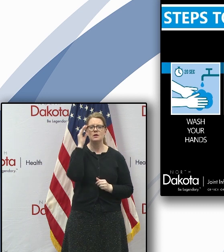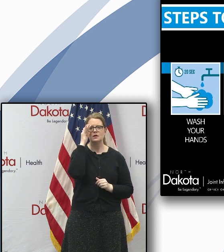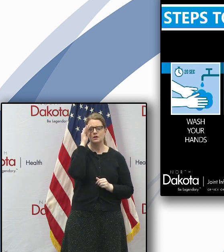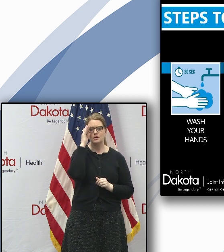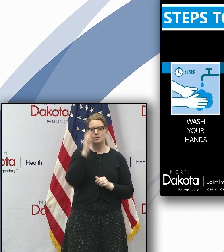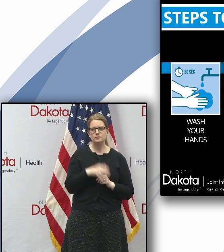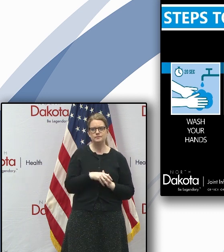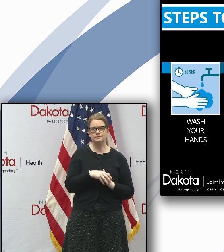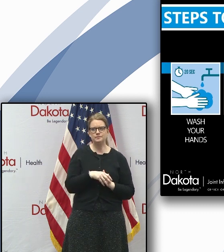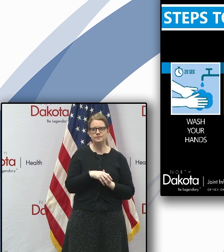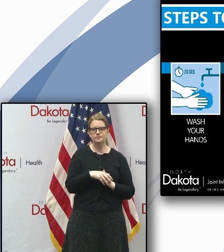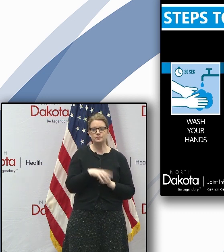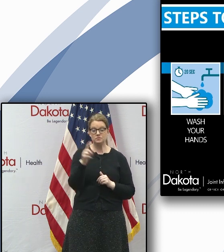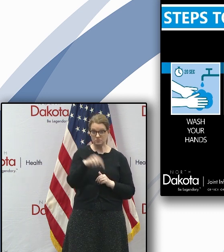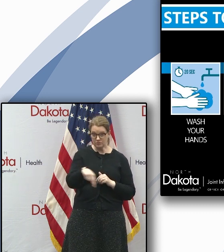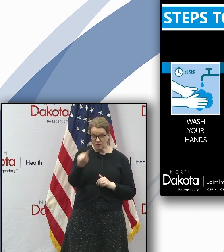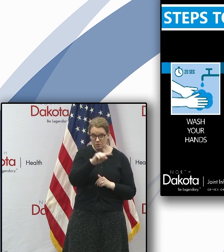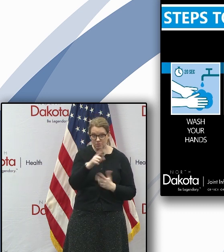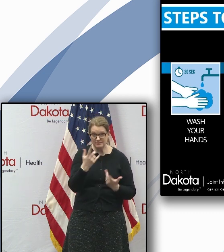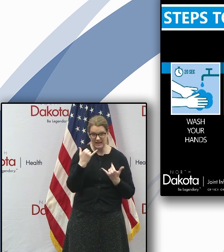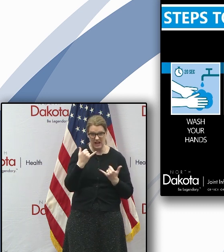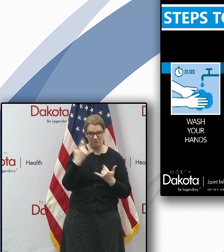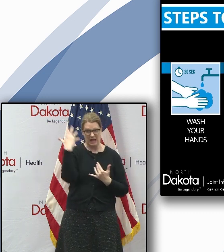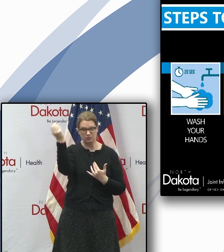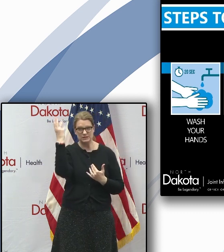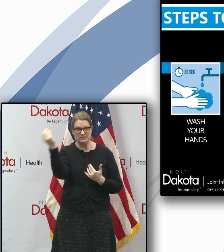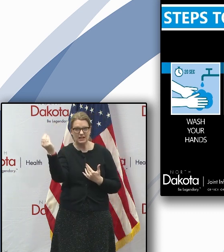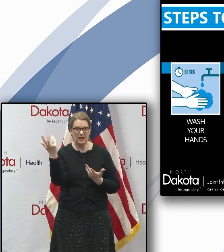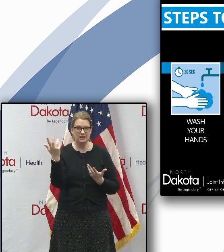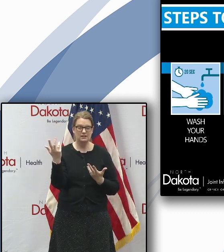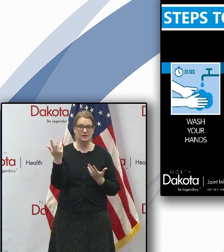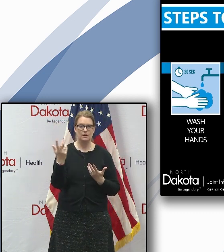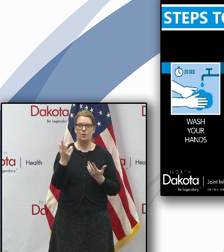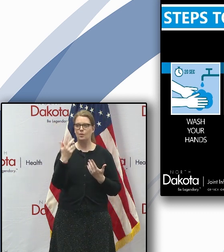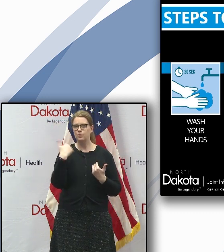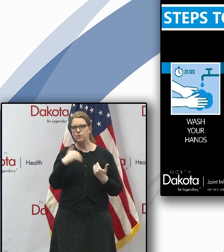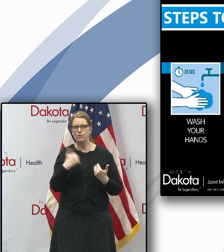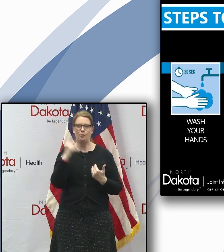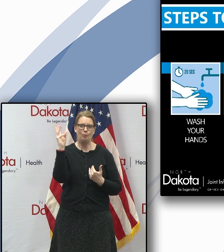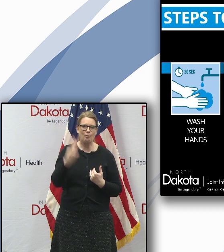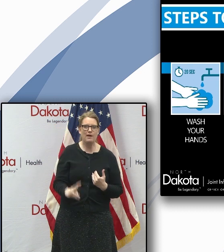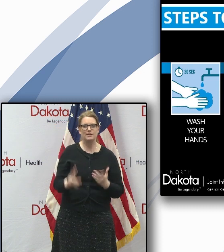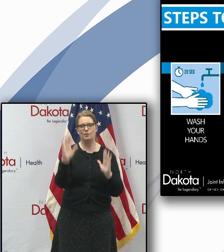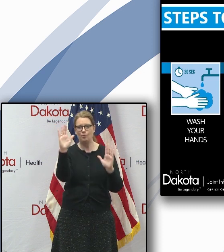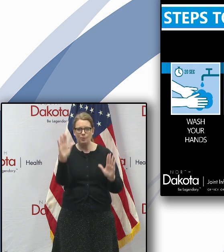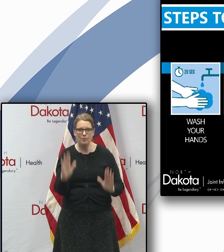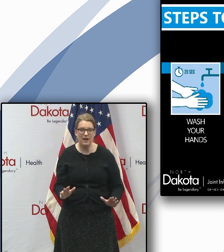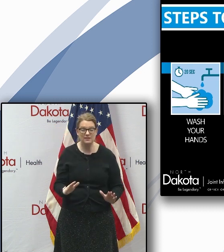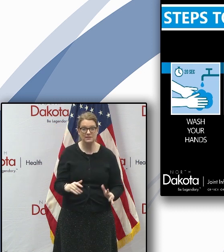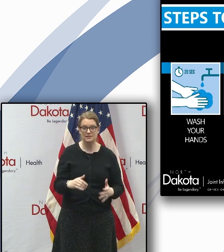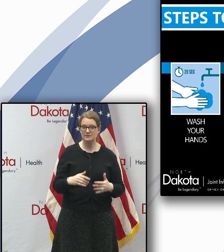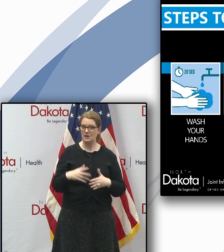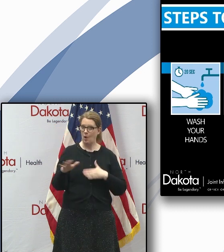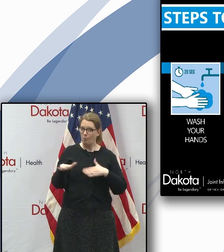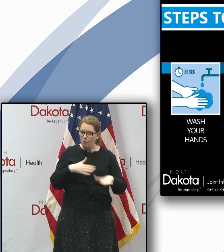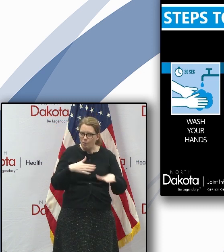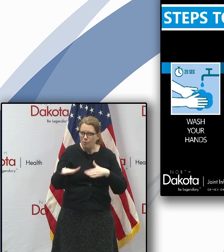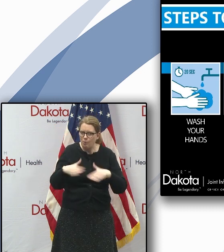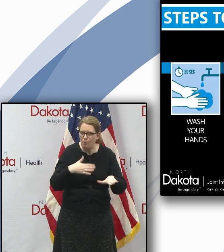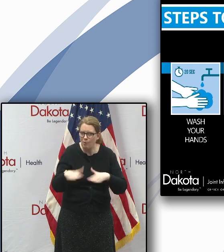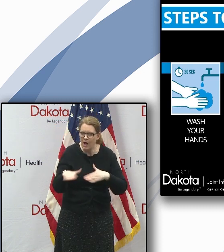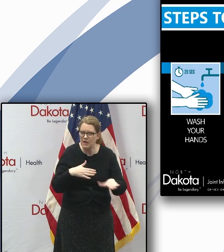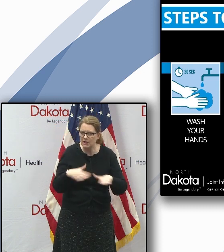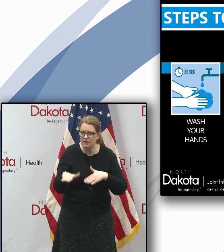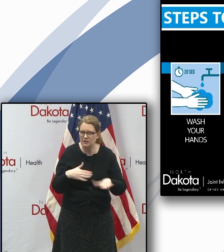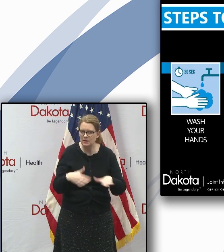have an opportunity to get outside uh walking could become your new best friend as a way to enjoy and sort of learn humans were built for